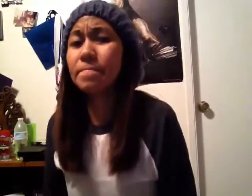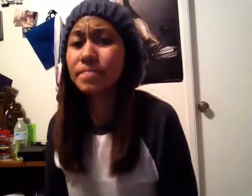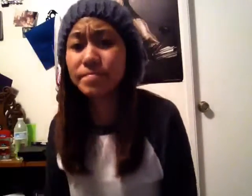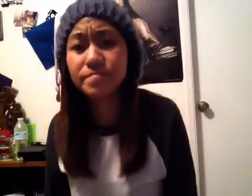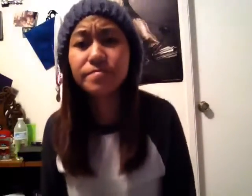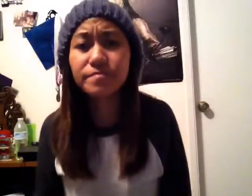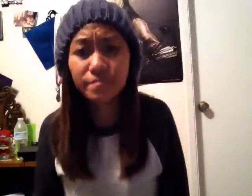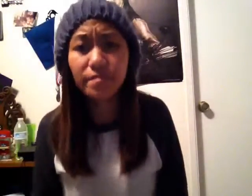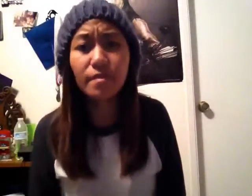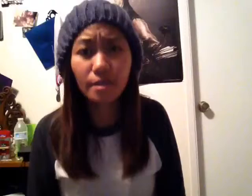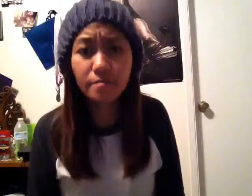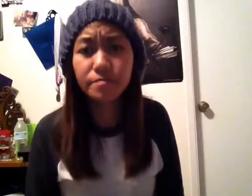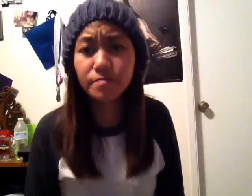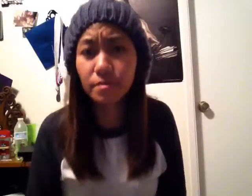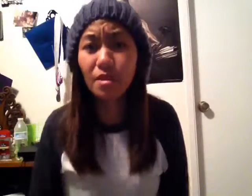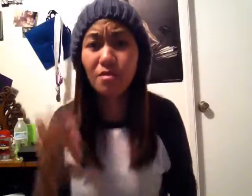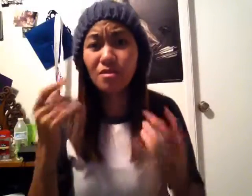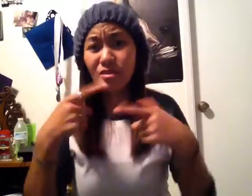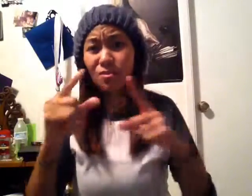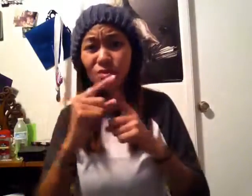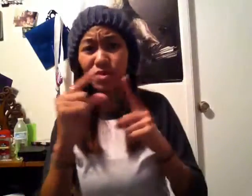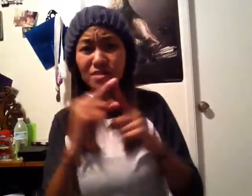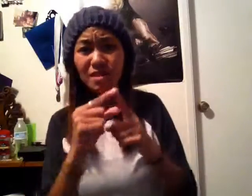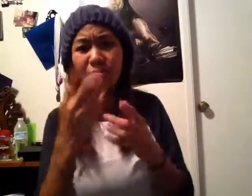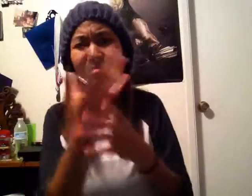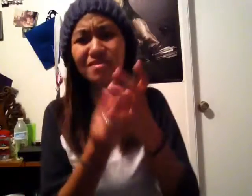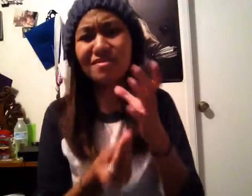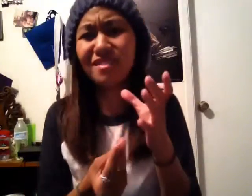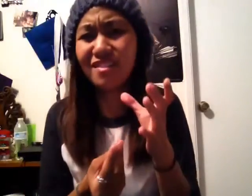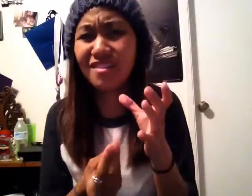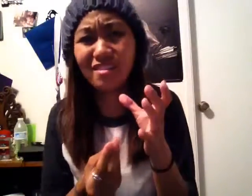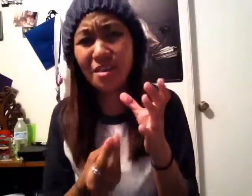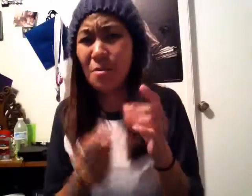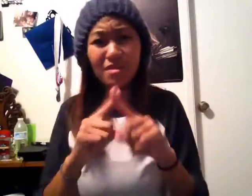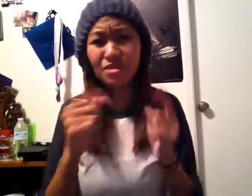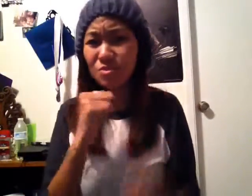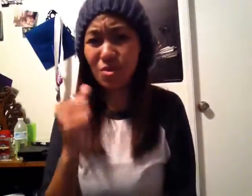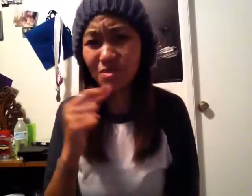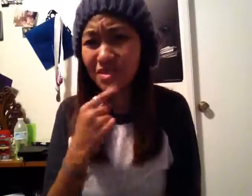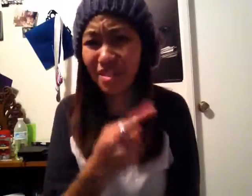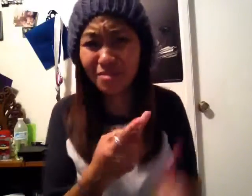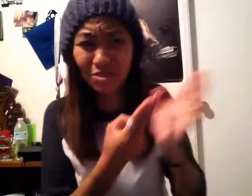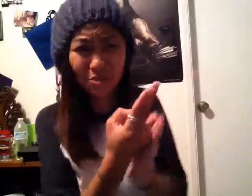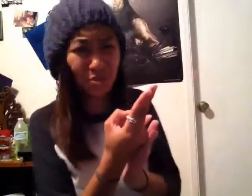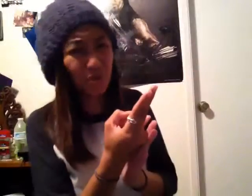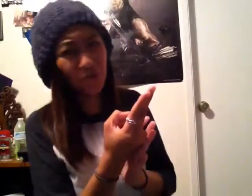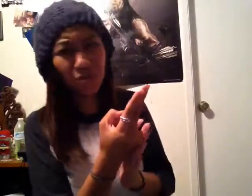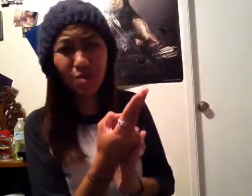would Let your words be anything but empty Why don't you tell